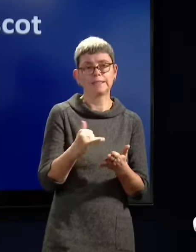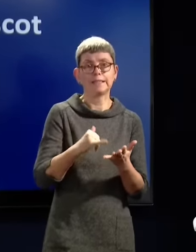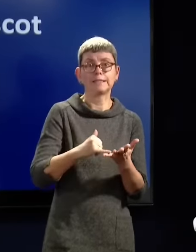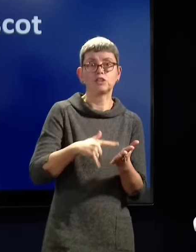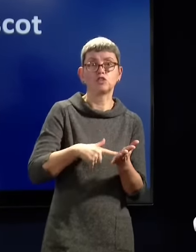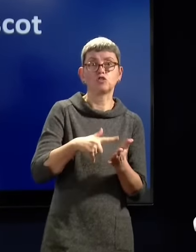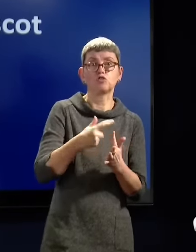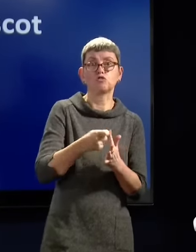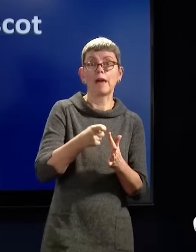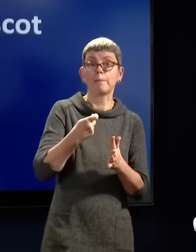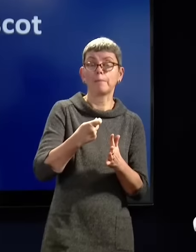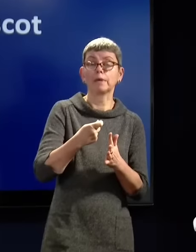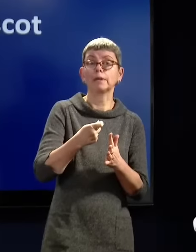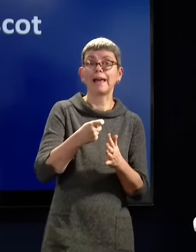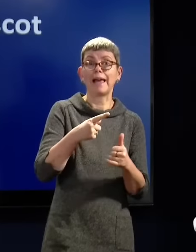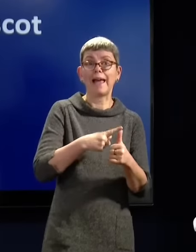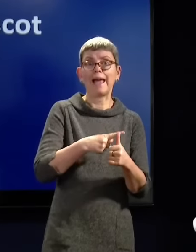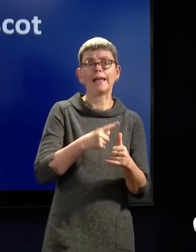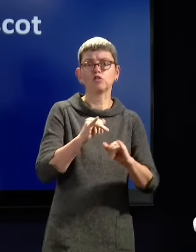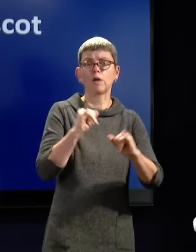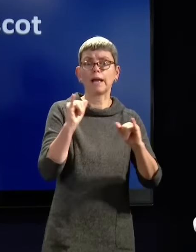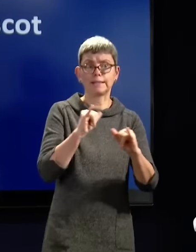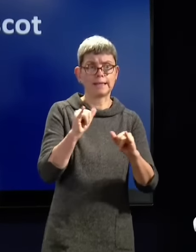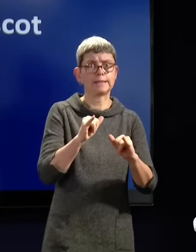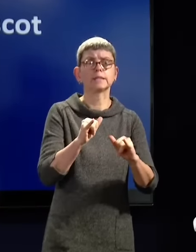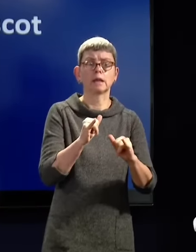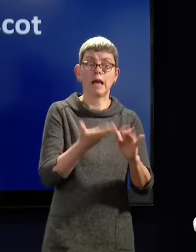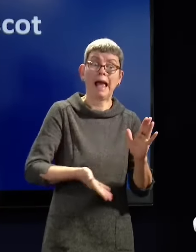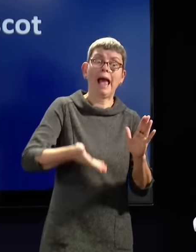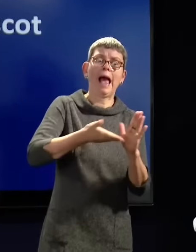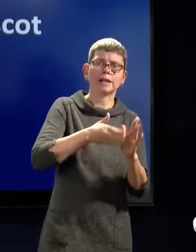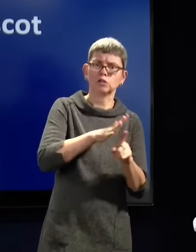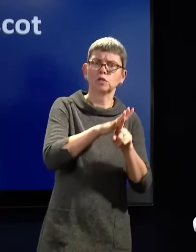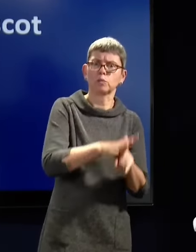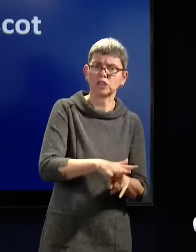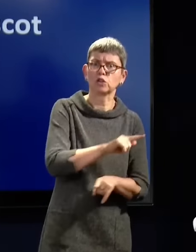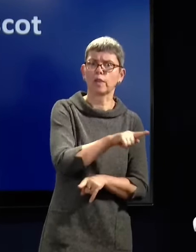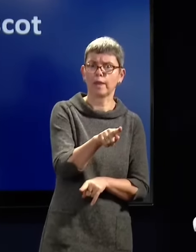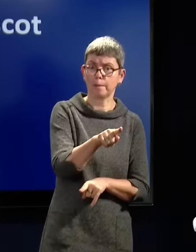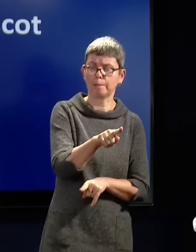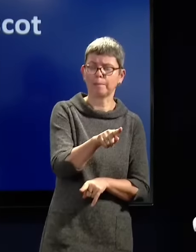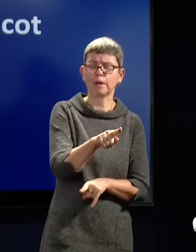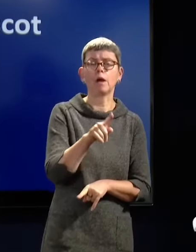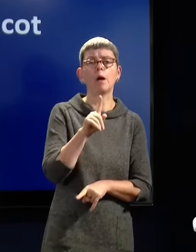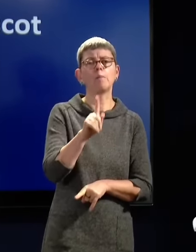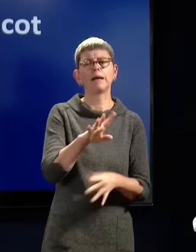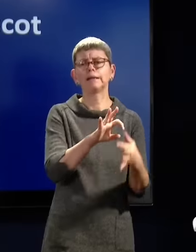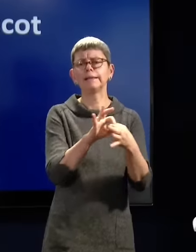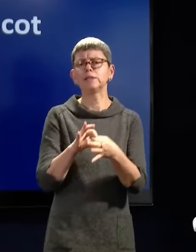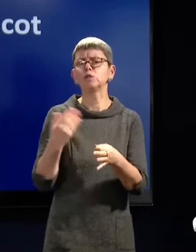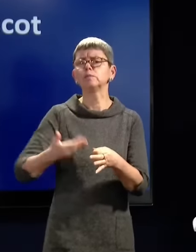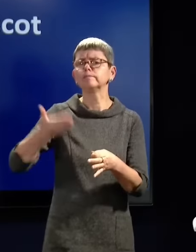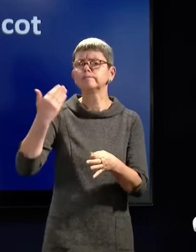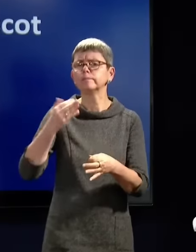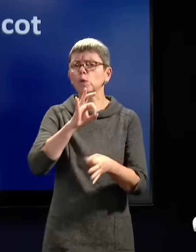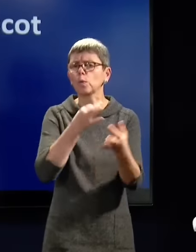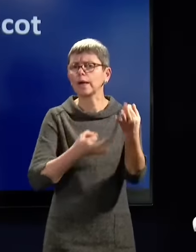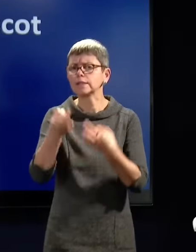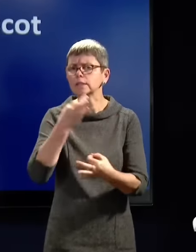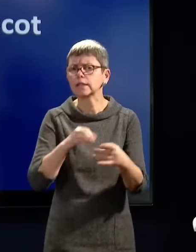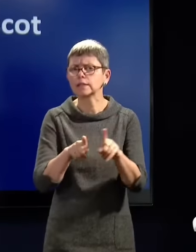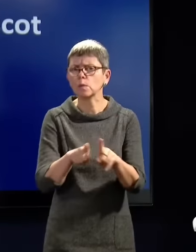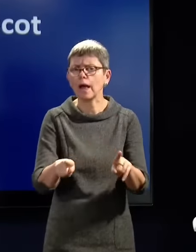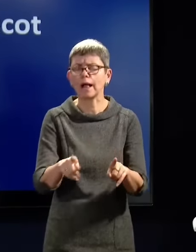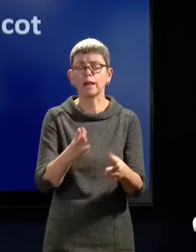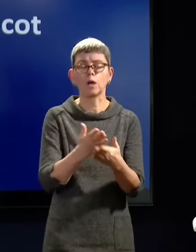crisis created extraordinary pressures for GPs. But I think relating to a previous question, whilst we are looking at ways